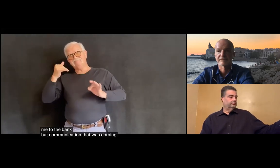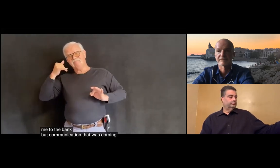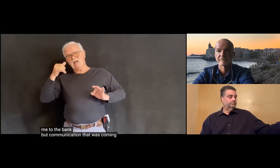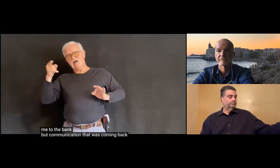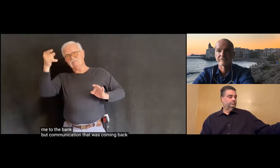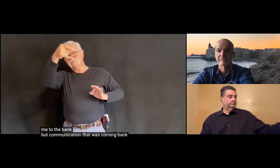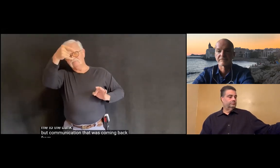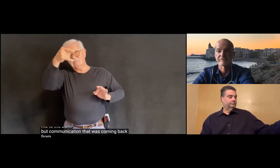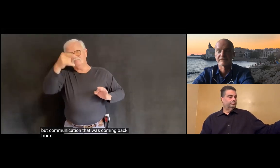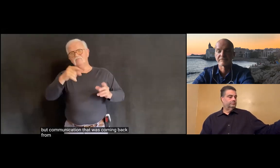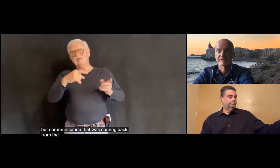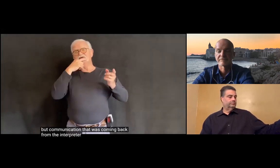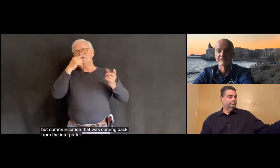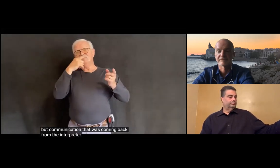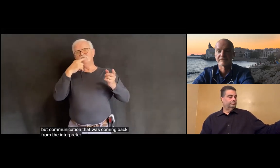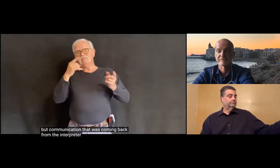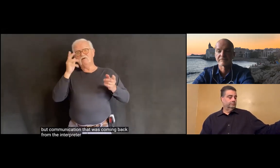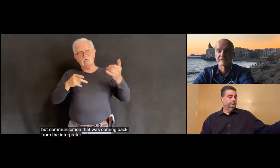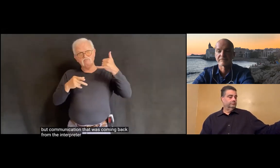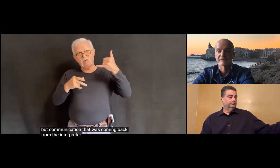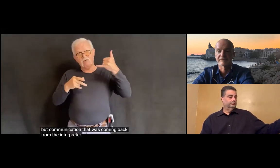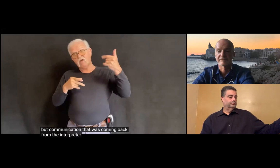and I'm a interpreter.